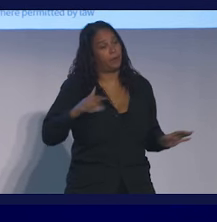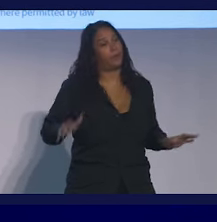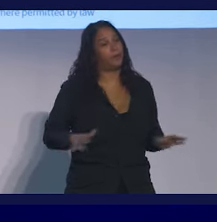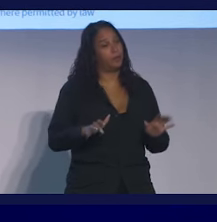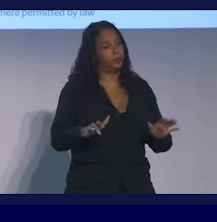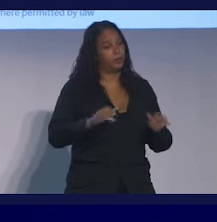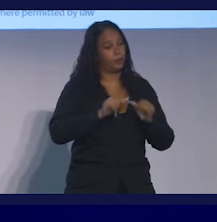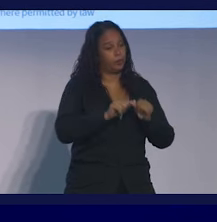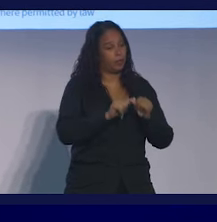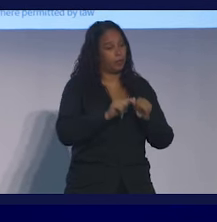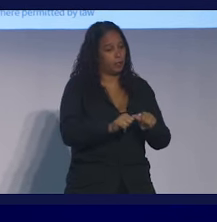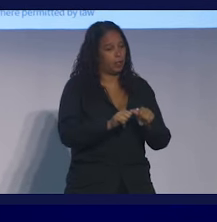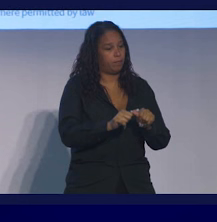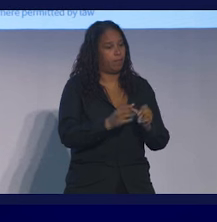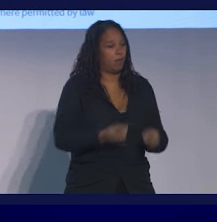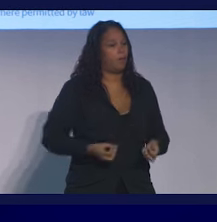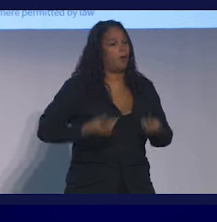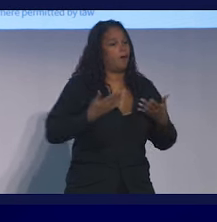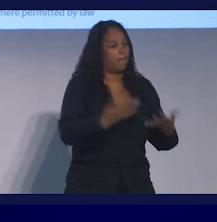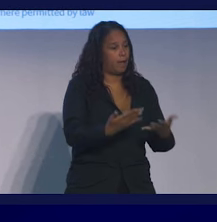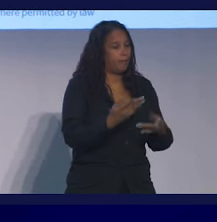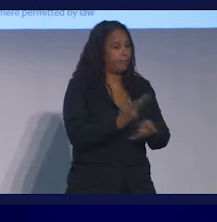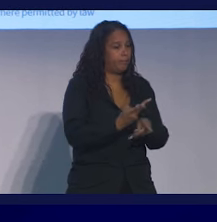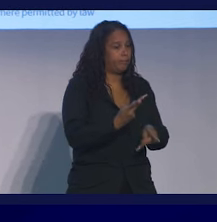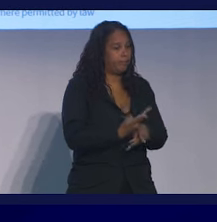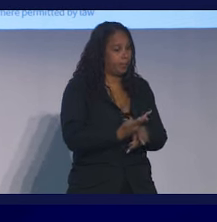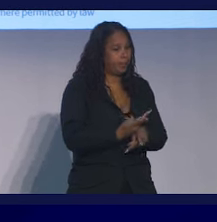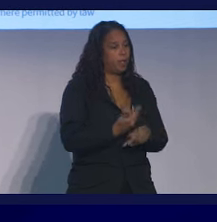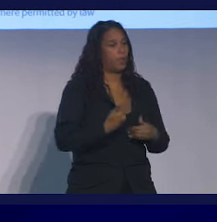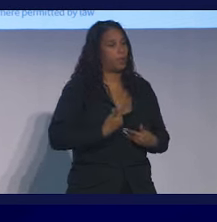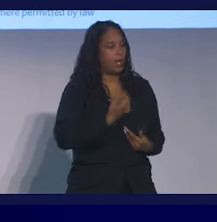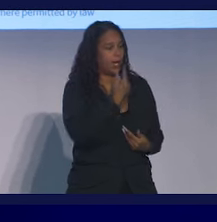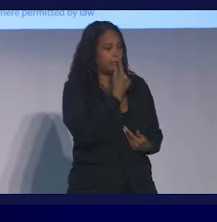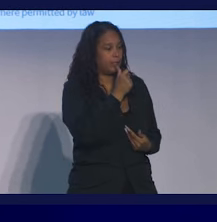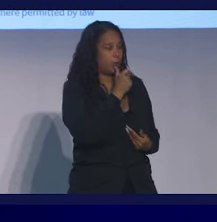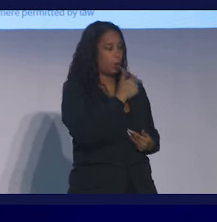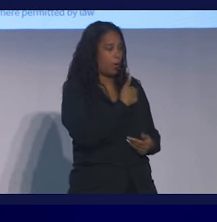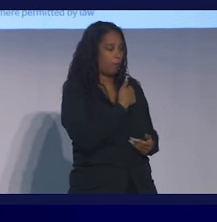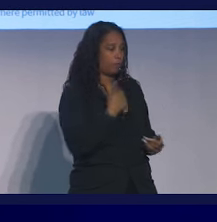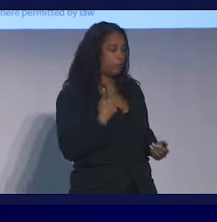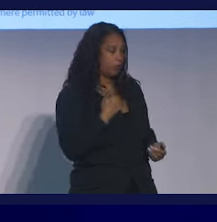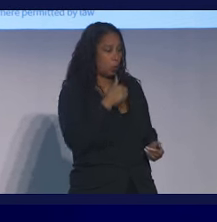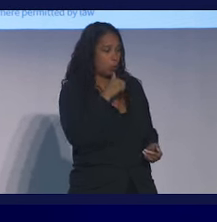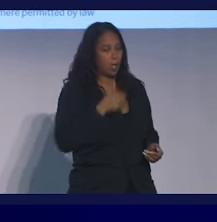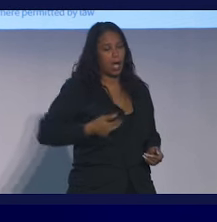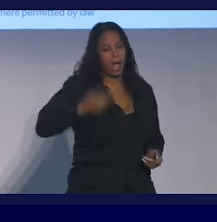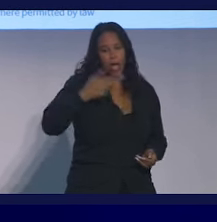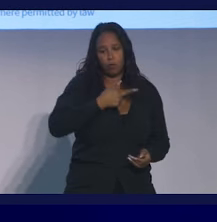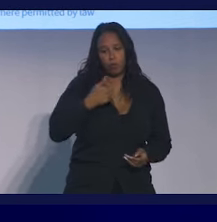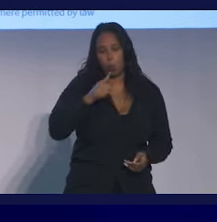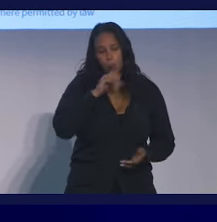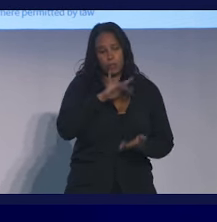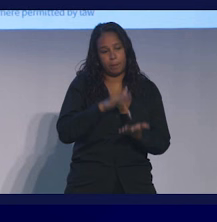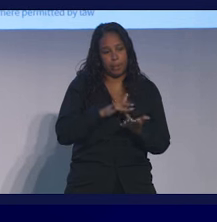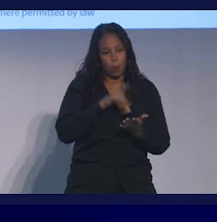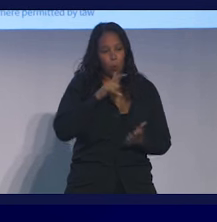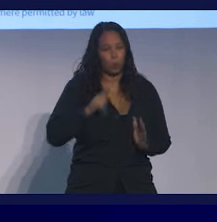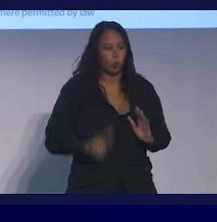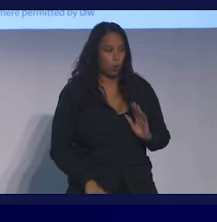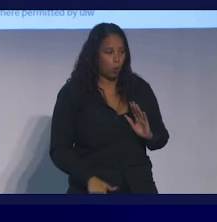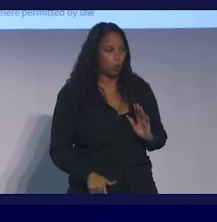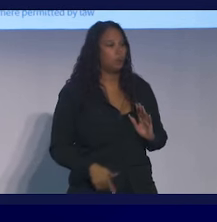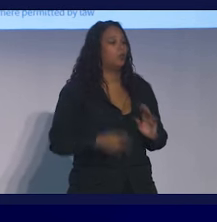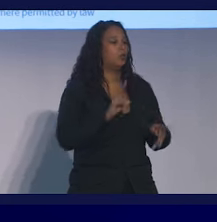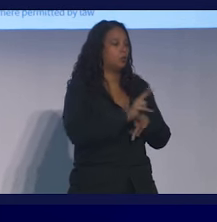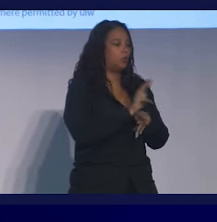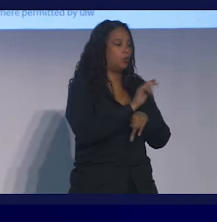care provide segmentation so we understand who's high risk, who's medium risk, who's lower risk, use